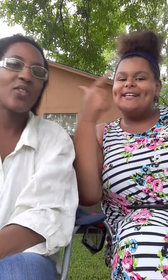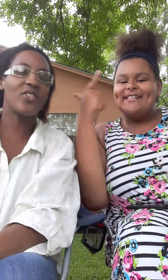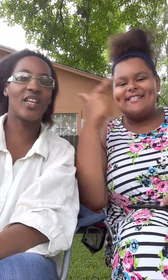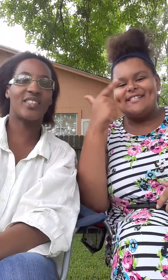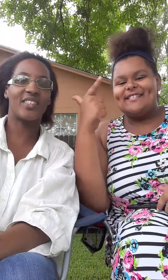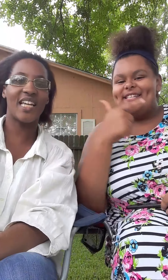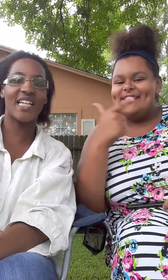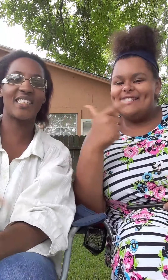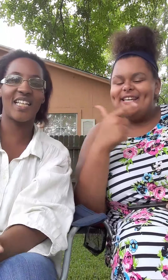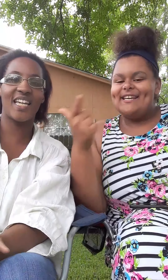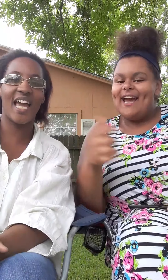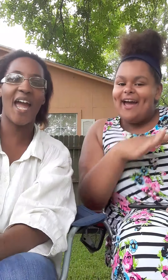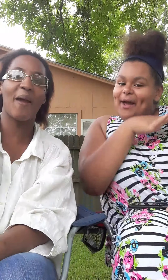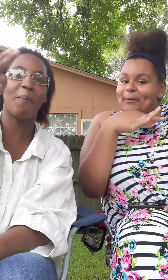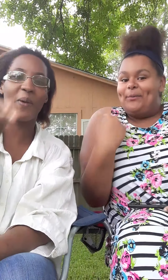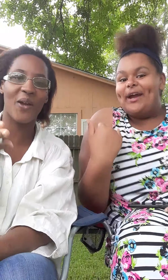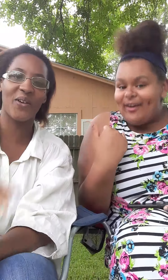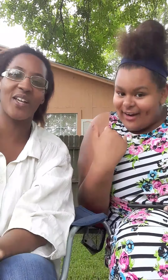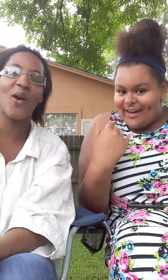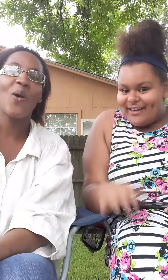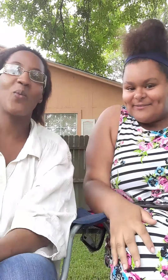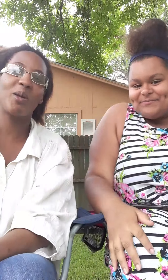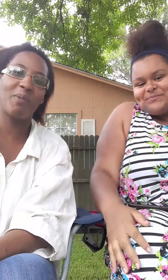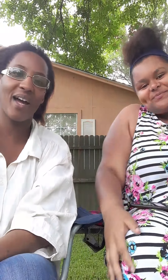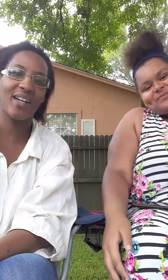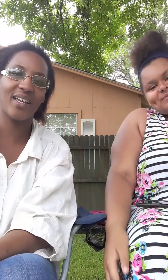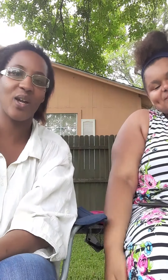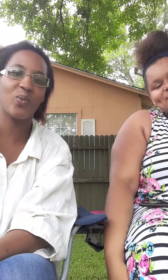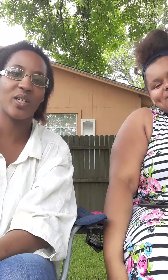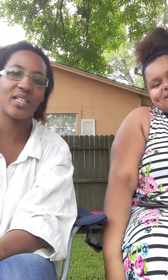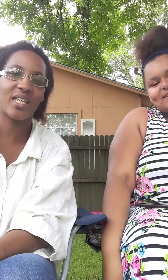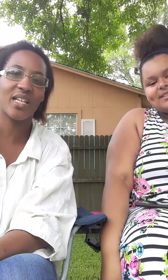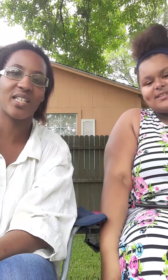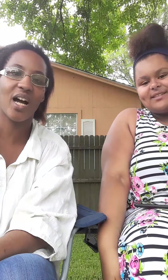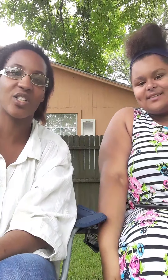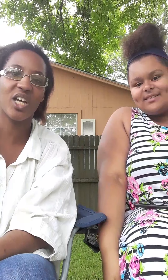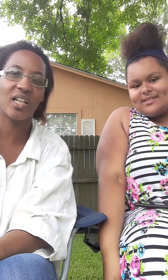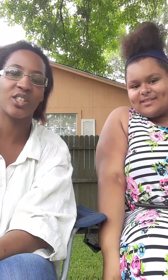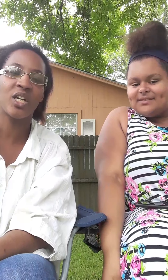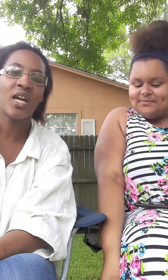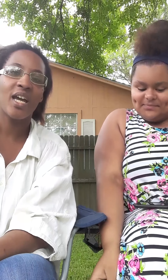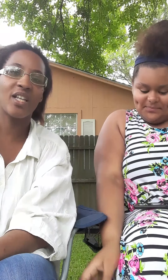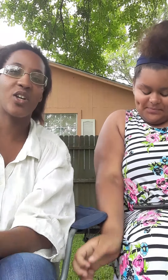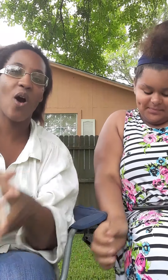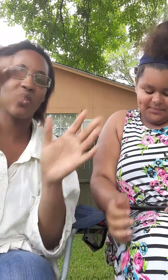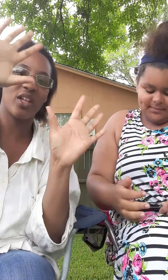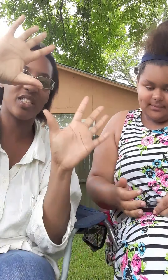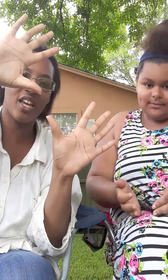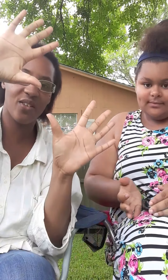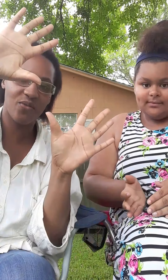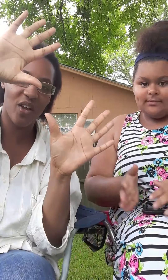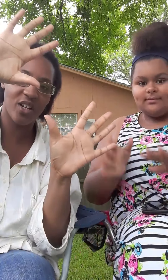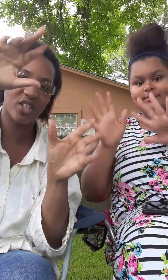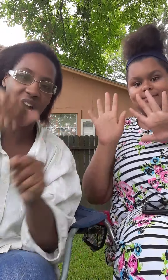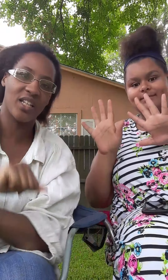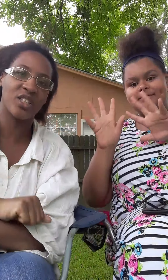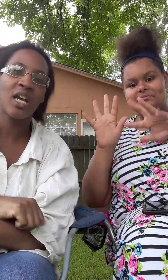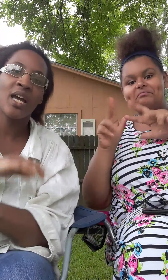It's a PC game, period. We back again with a TikTok challenge. It's called the 10 Finger Challenge. And